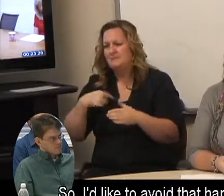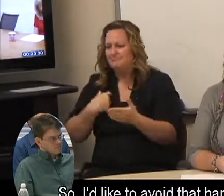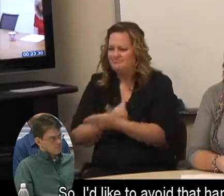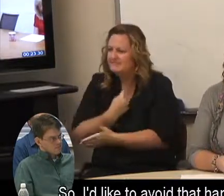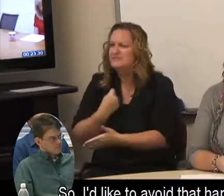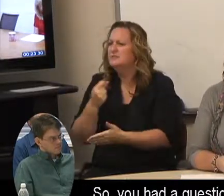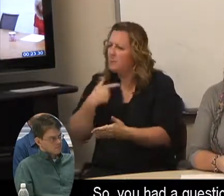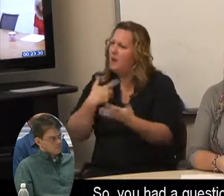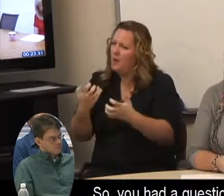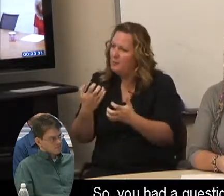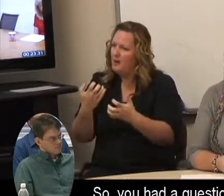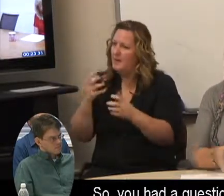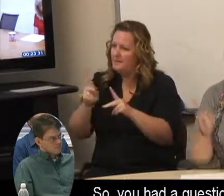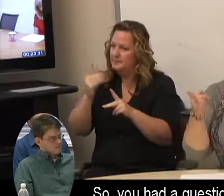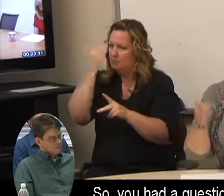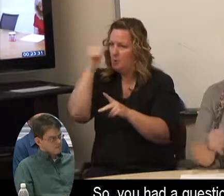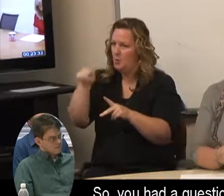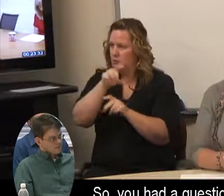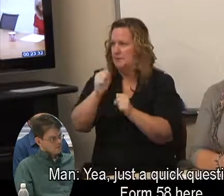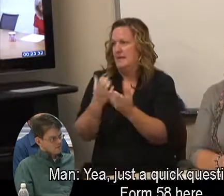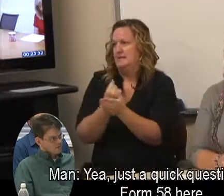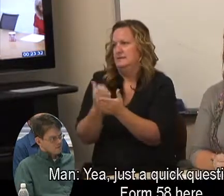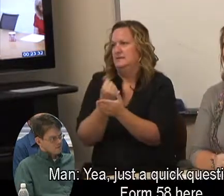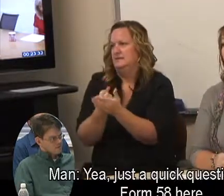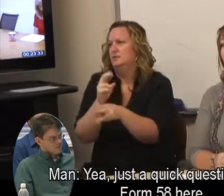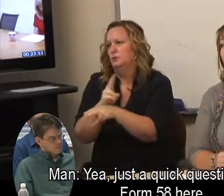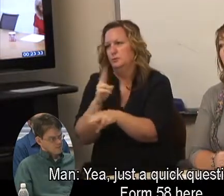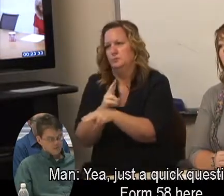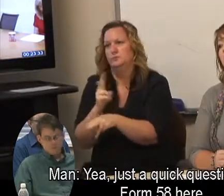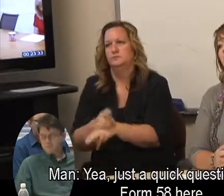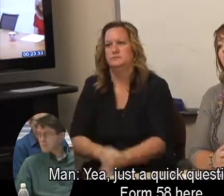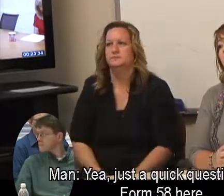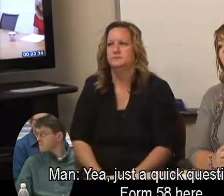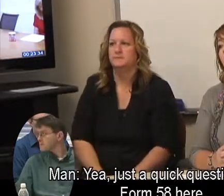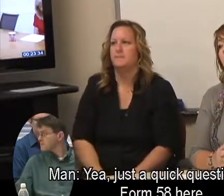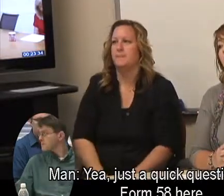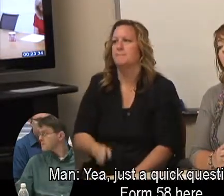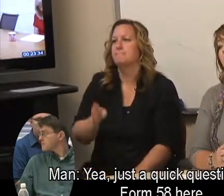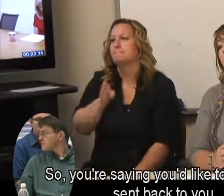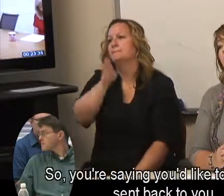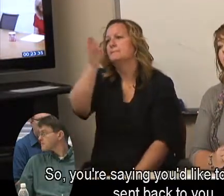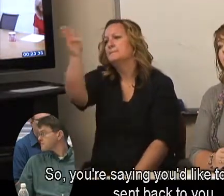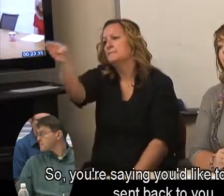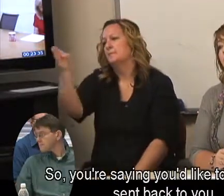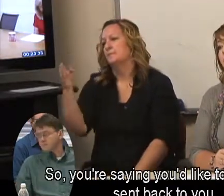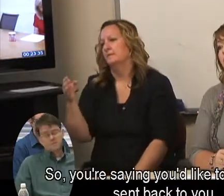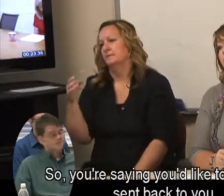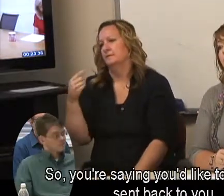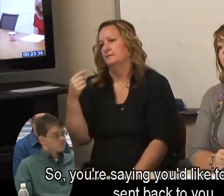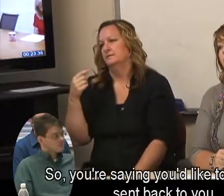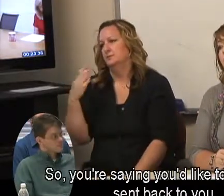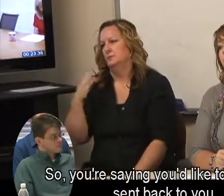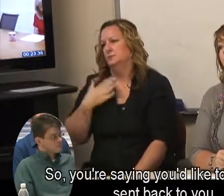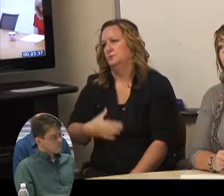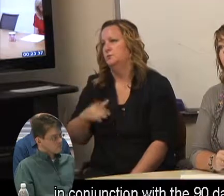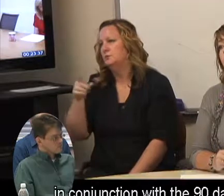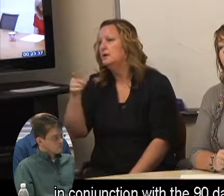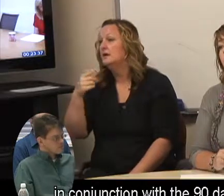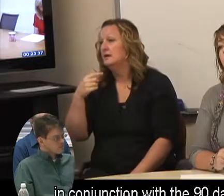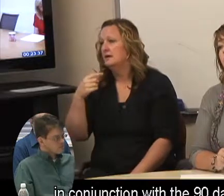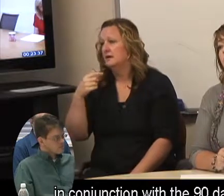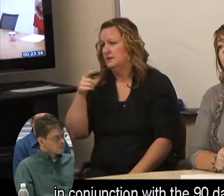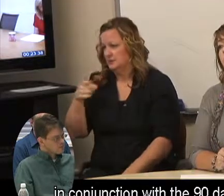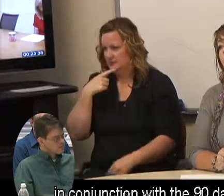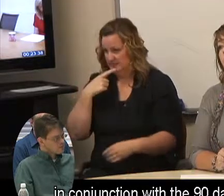that happening. So you had a question? Yeah, just a quick question on our Form 58 here. So you're saying you'd like to have this sent back to you